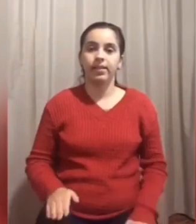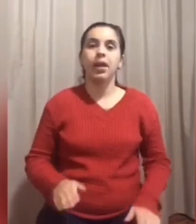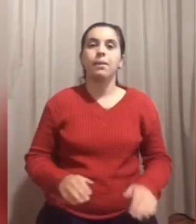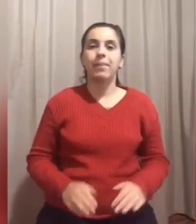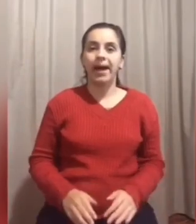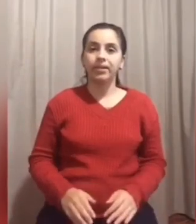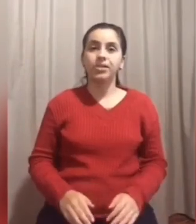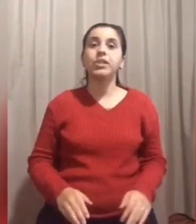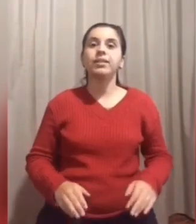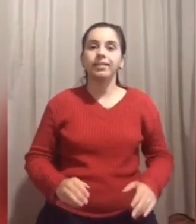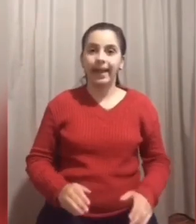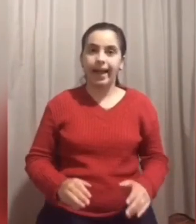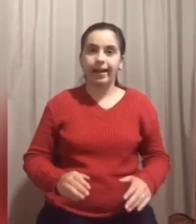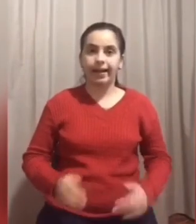Bate-taca